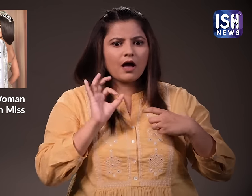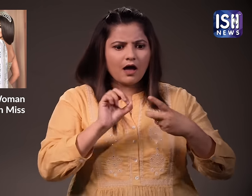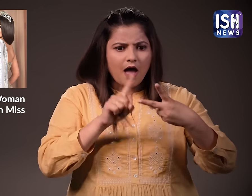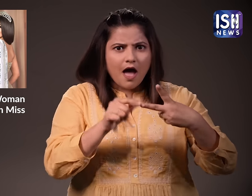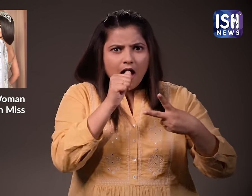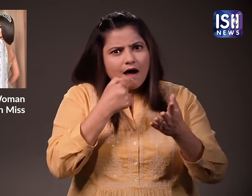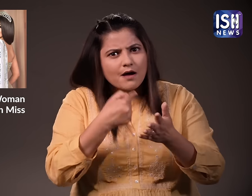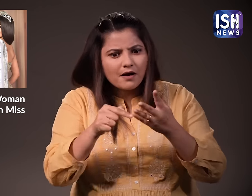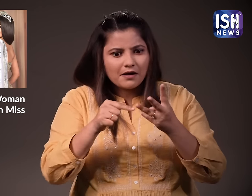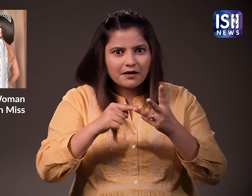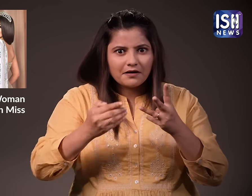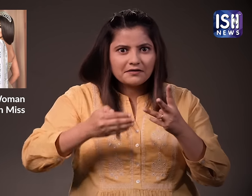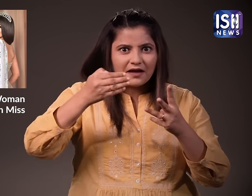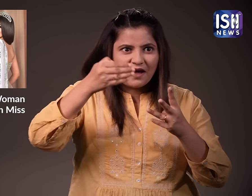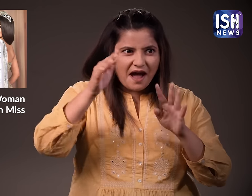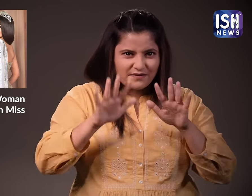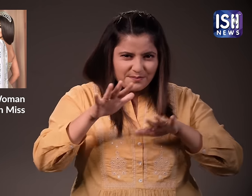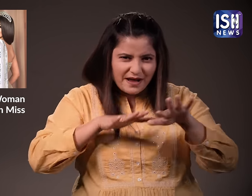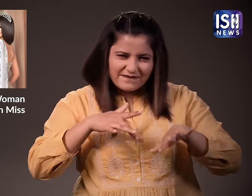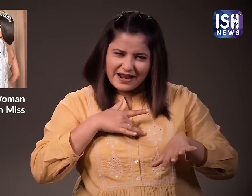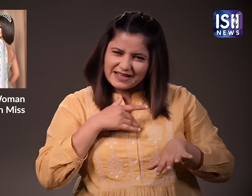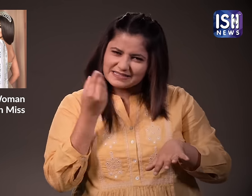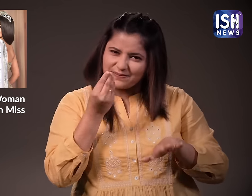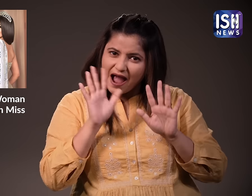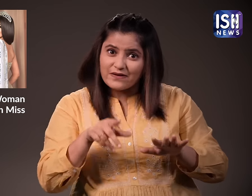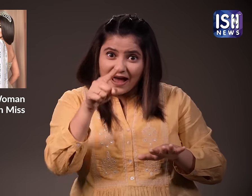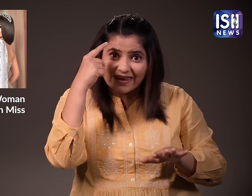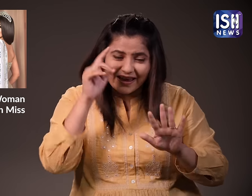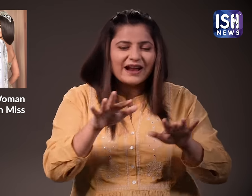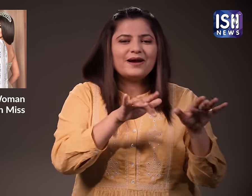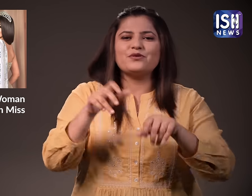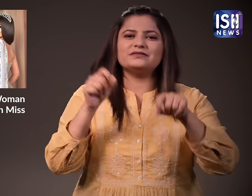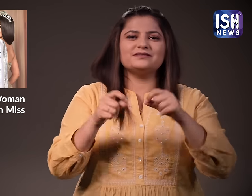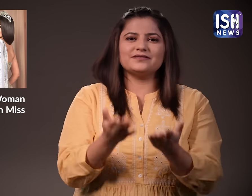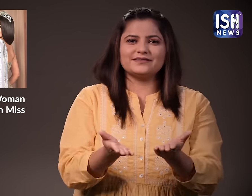the Miss Universe contestant liquor sales will lead to further development? Please comment. is